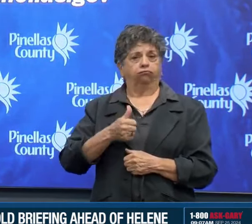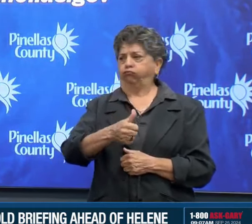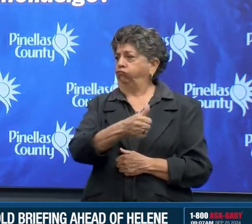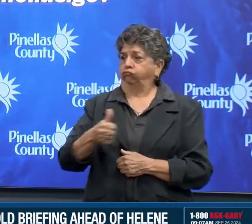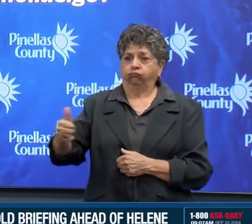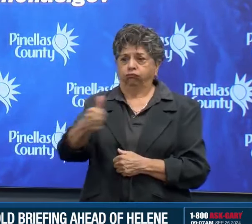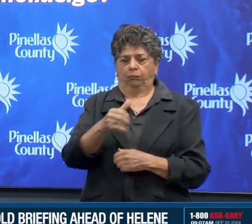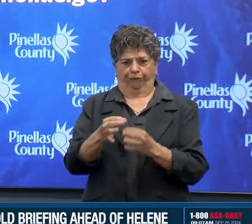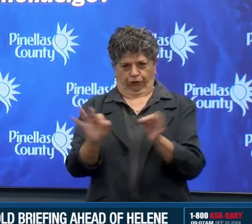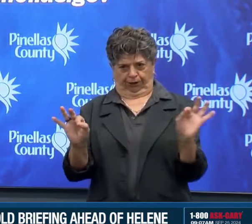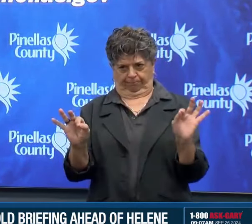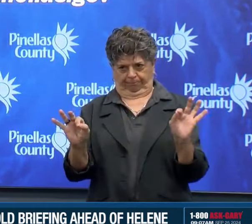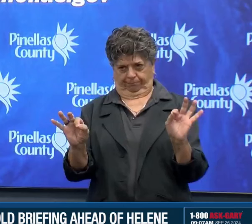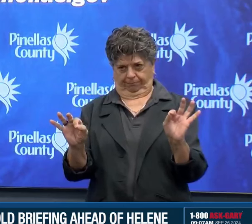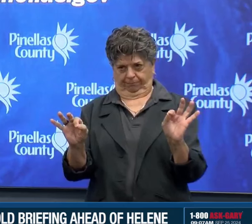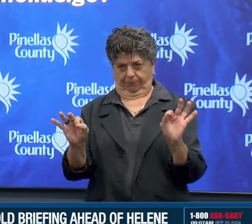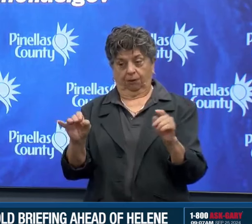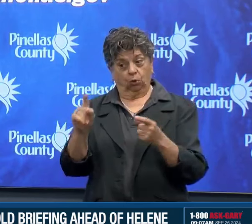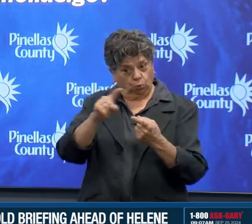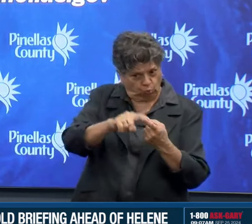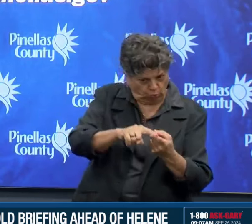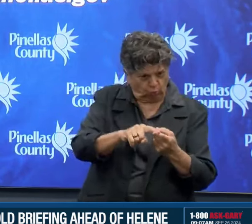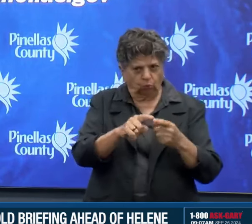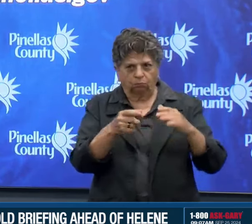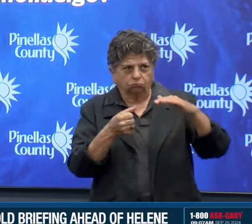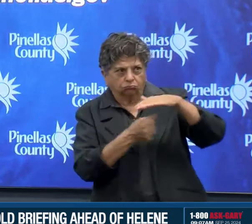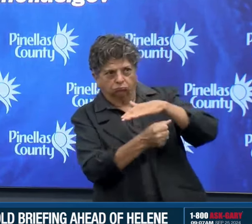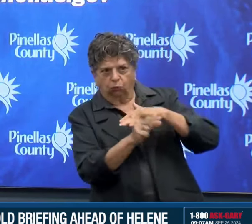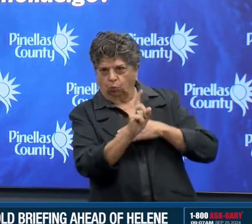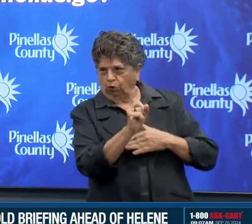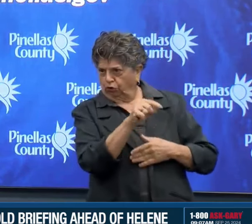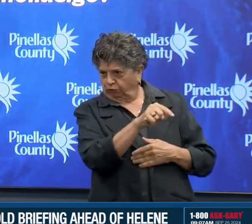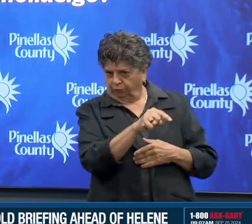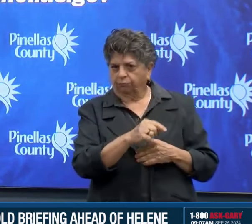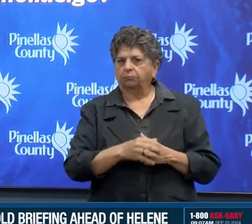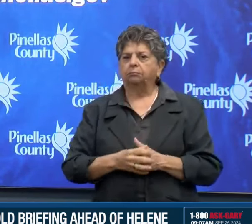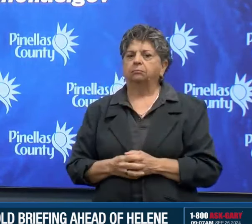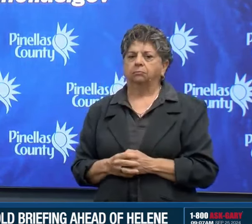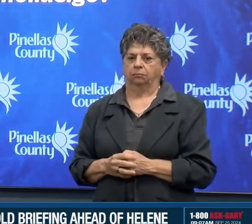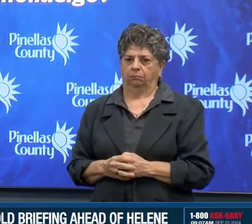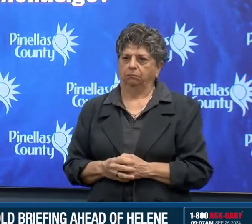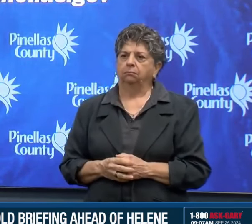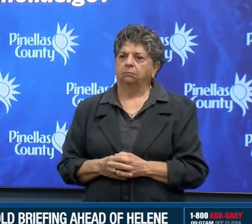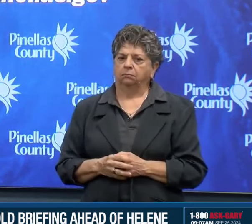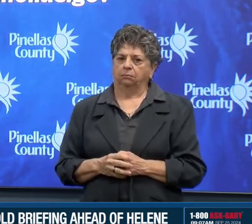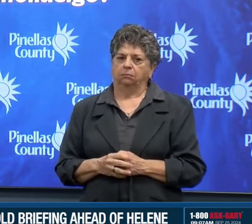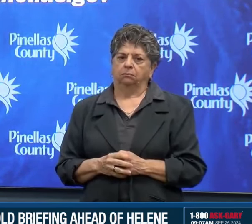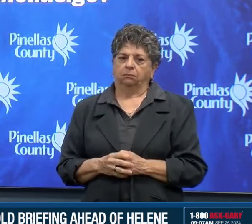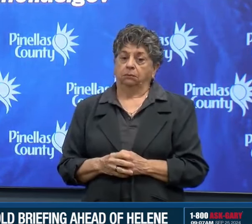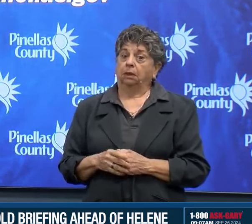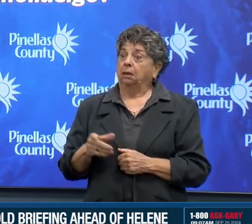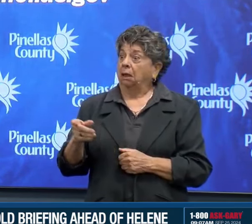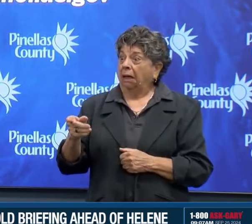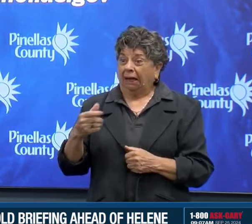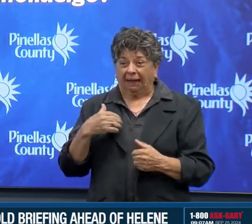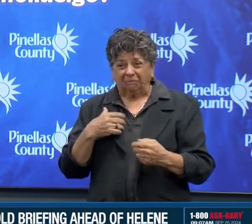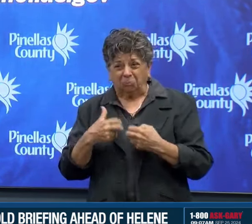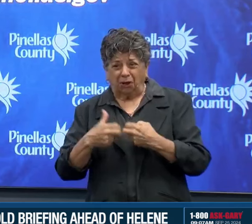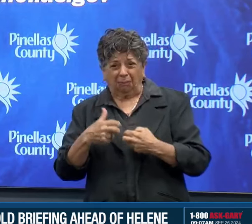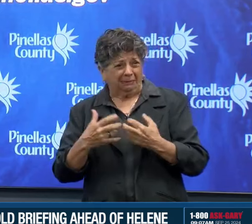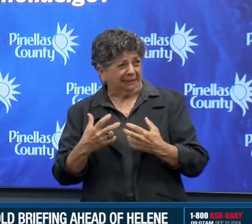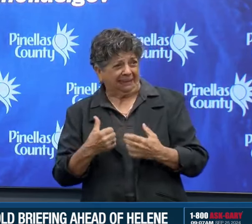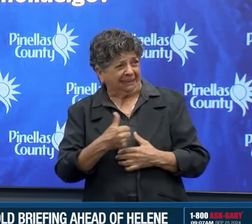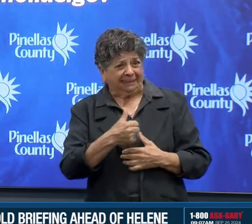is available if people need transportation assistance. And if you have any issues, please call our county information center.